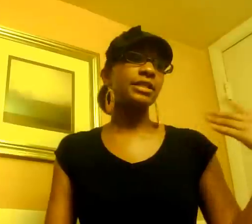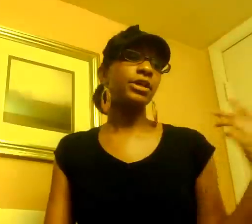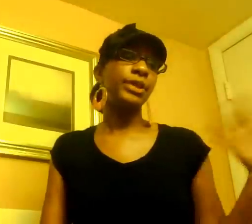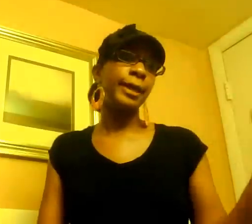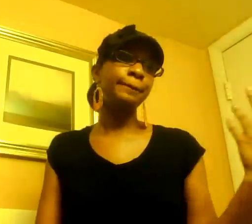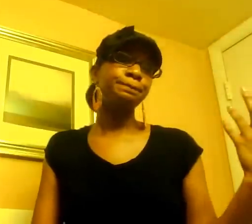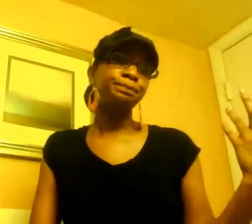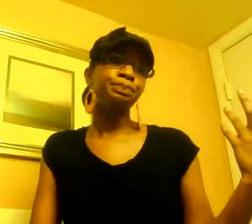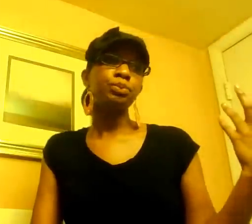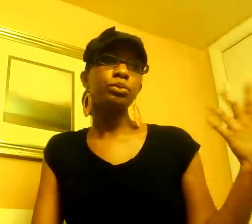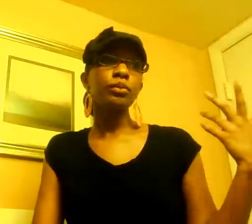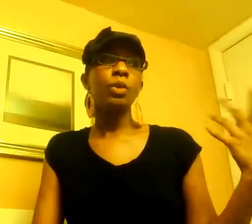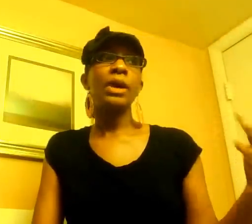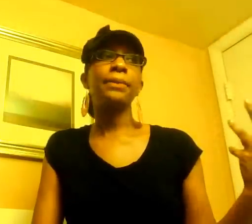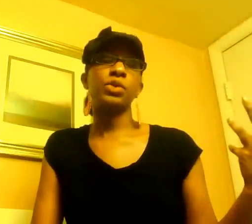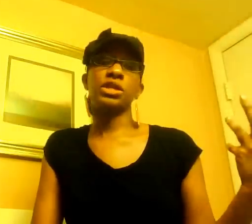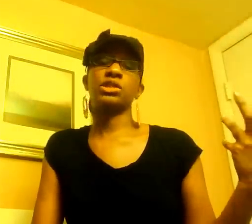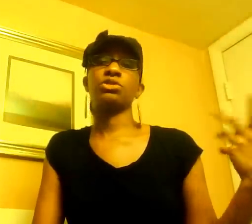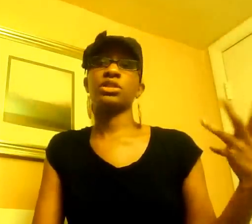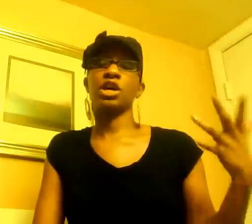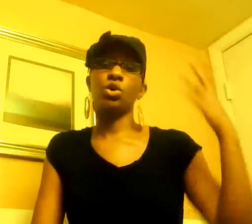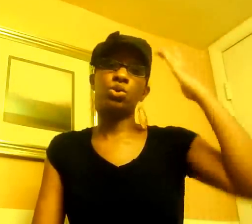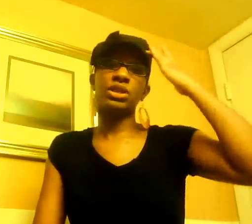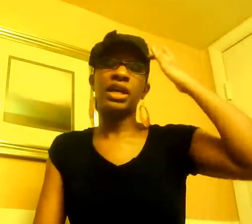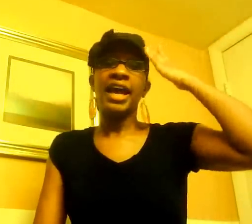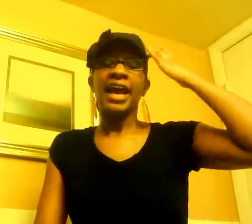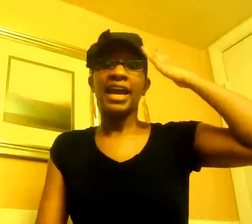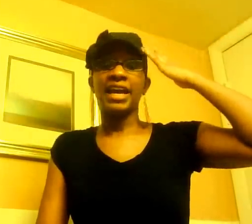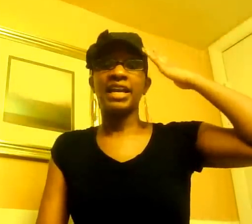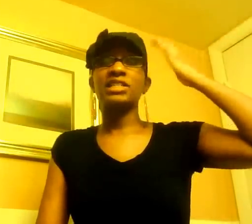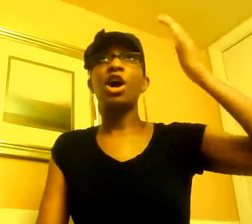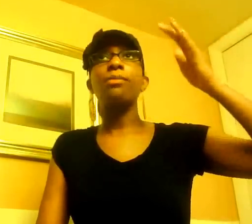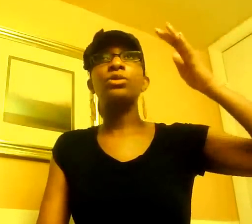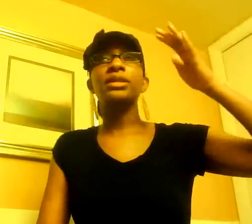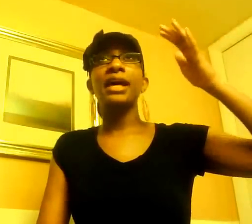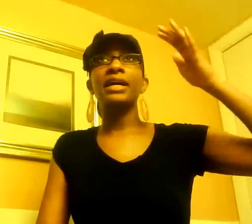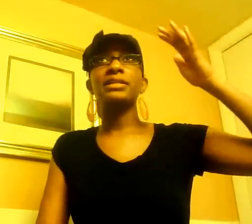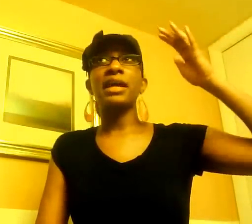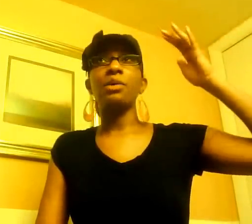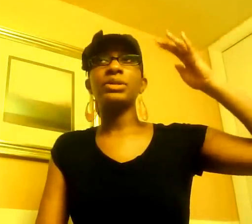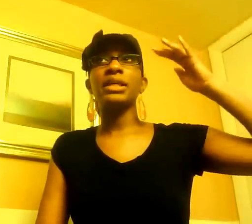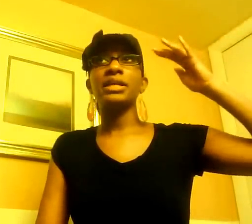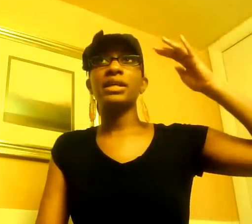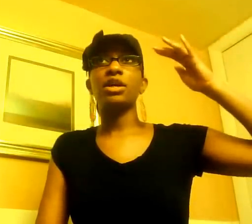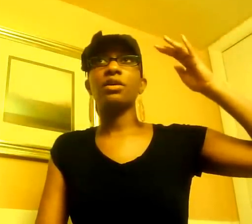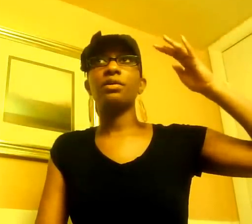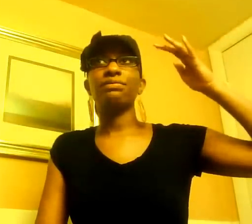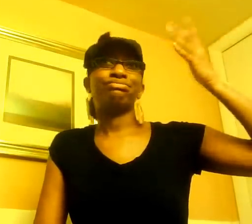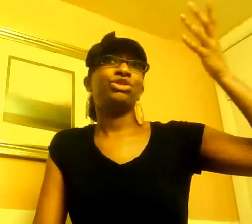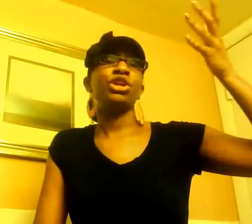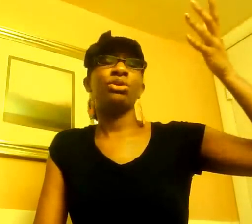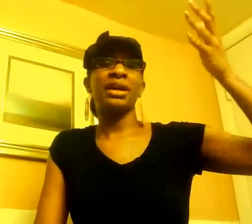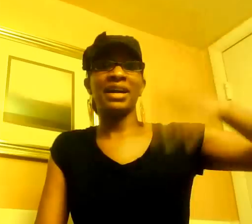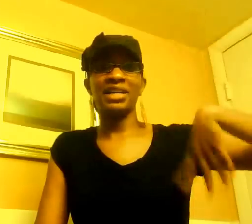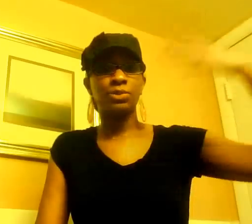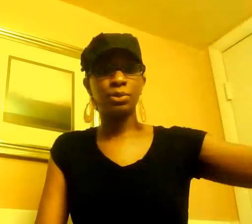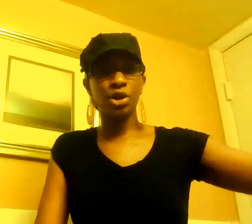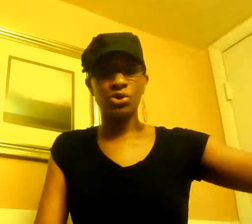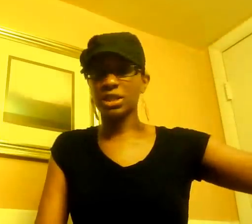so then what happened was chris goes and it's almost like i would say a take off you know like i guess when people go into